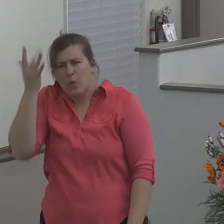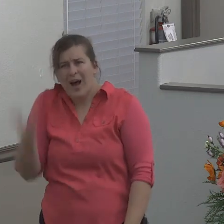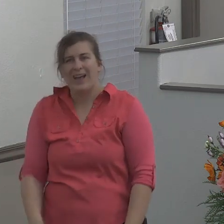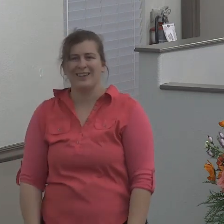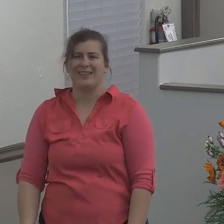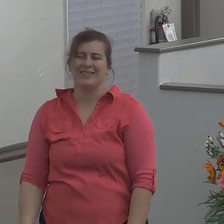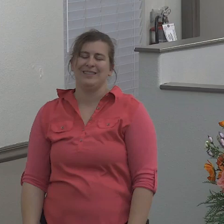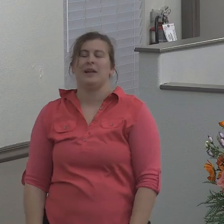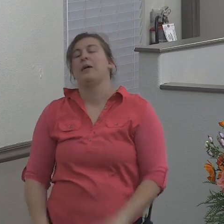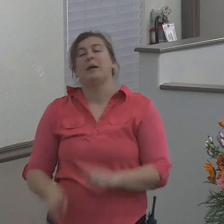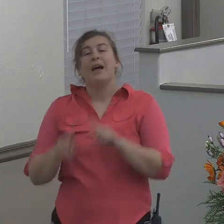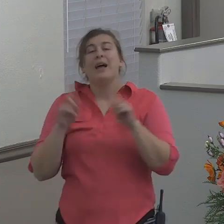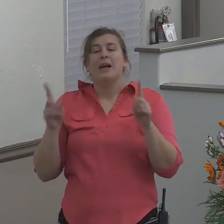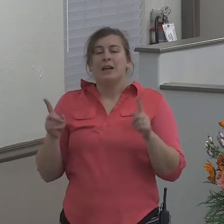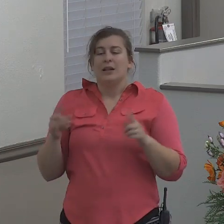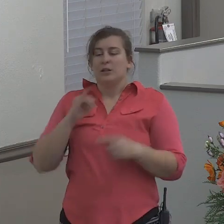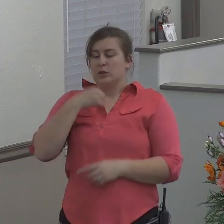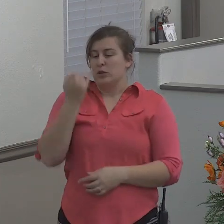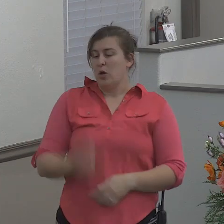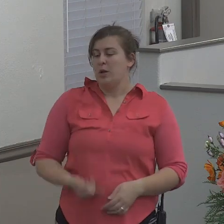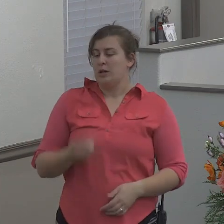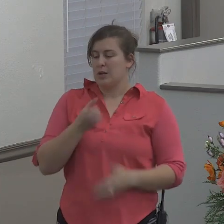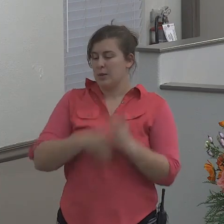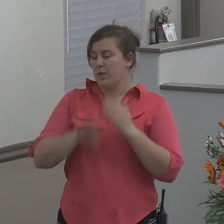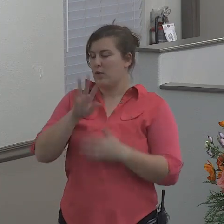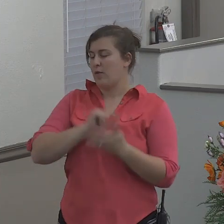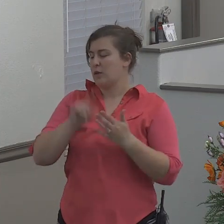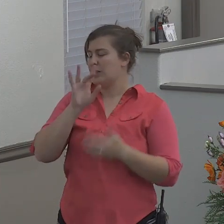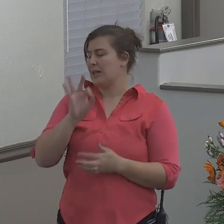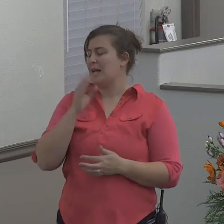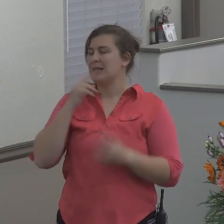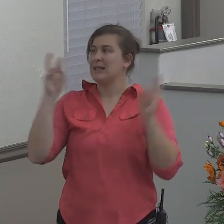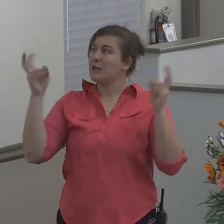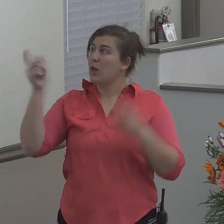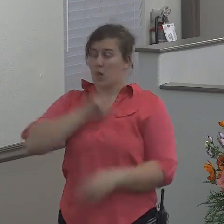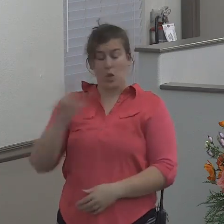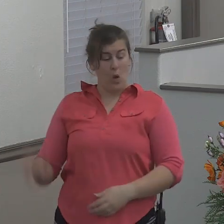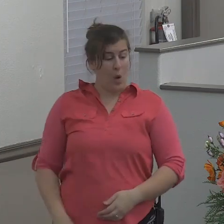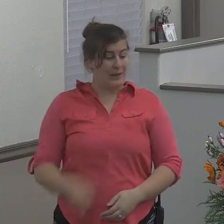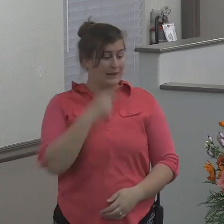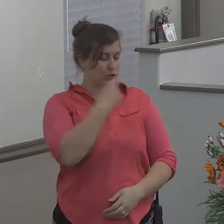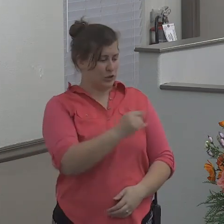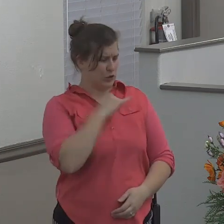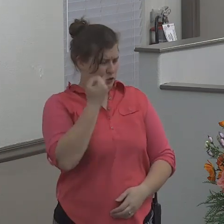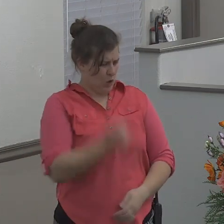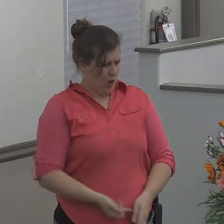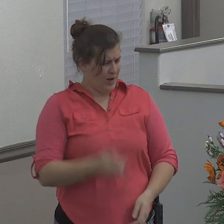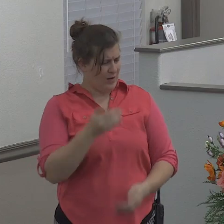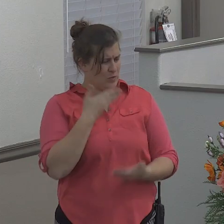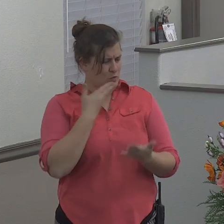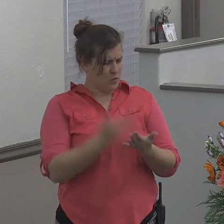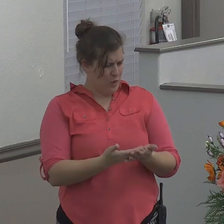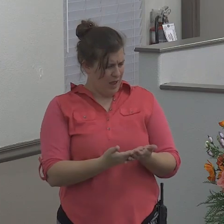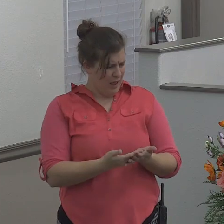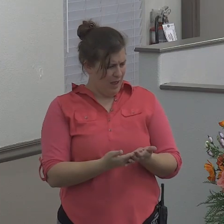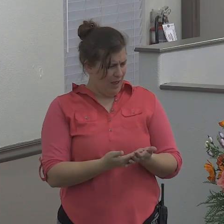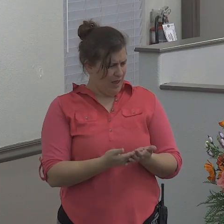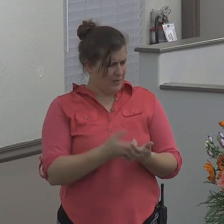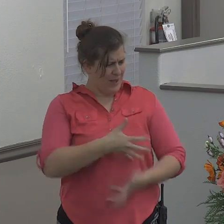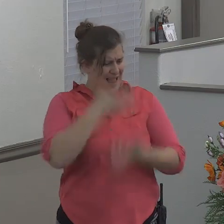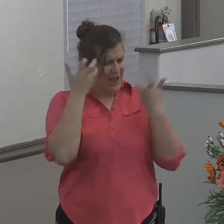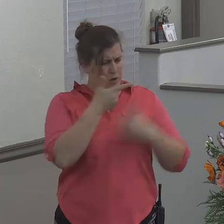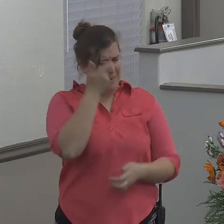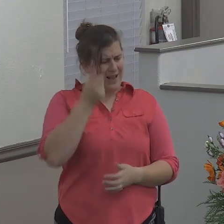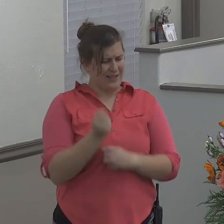four verse nine it says and God said to Jonah do thou well to be angry for the gourd and he said I do well to be